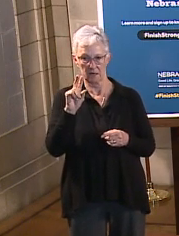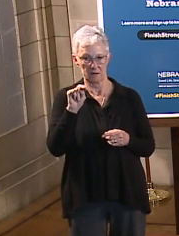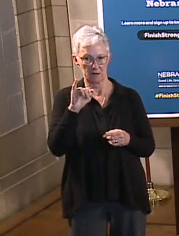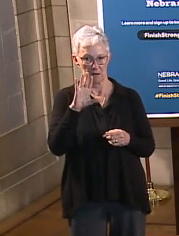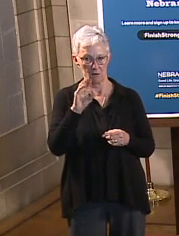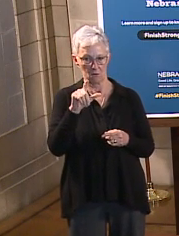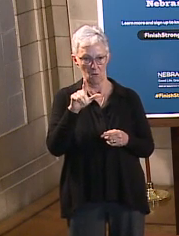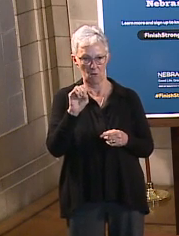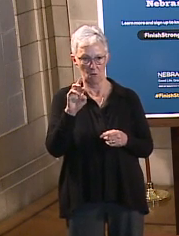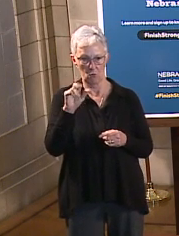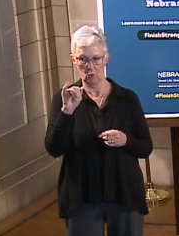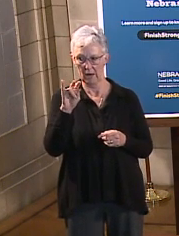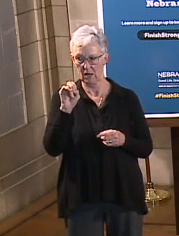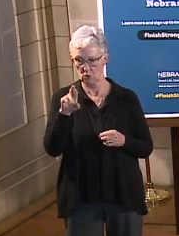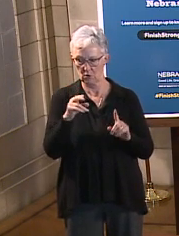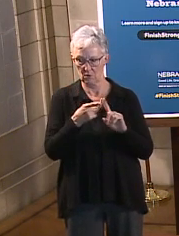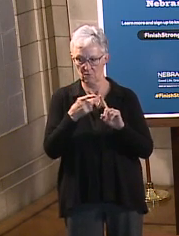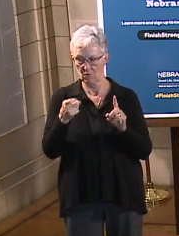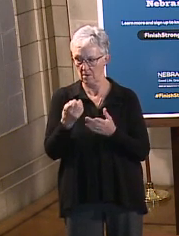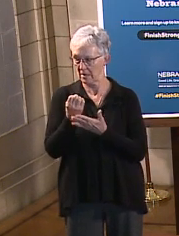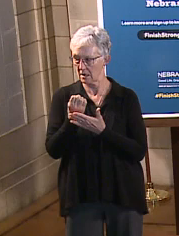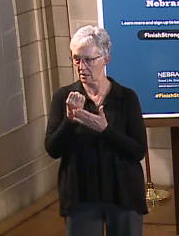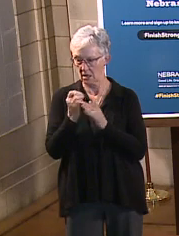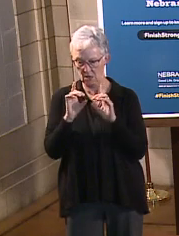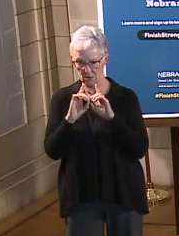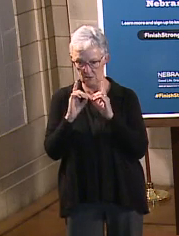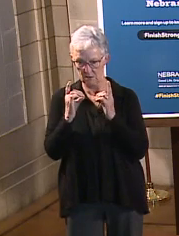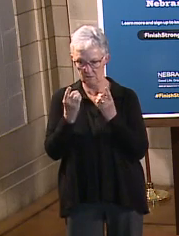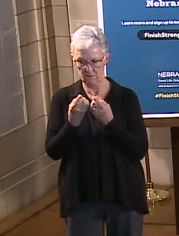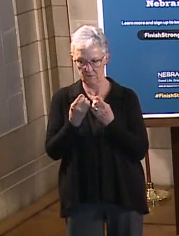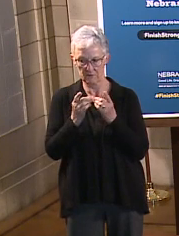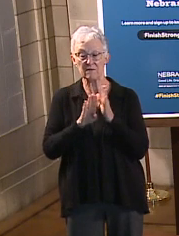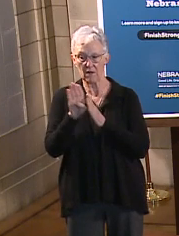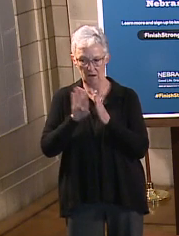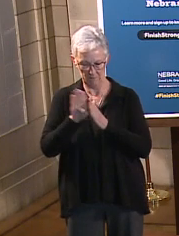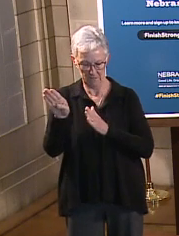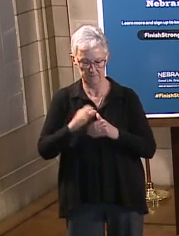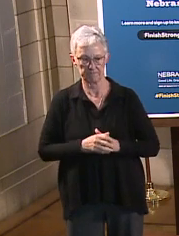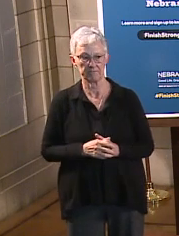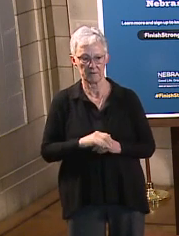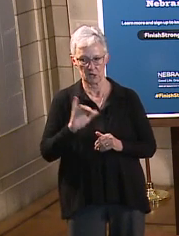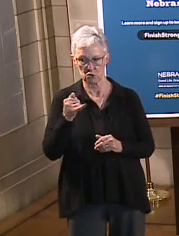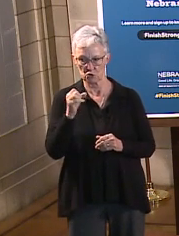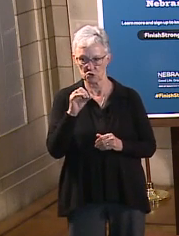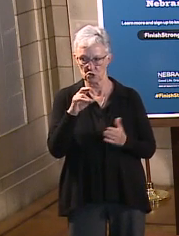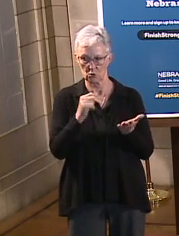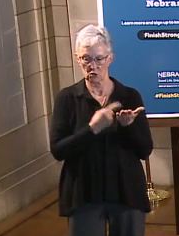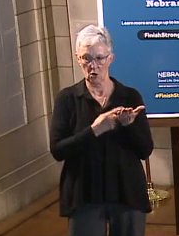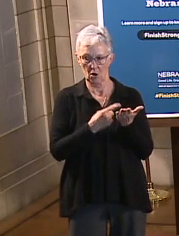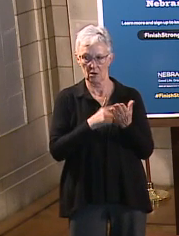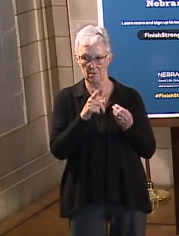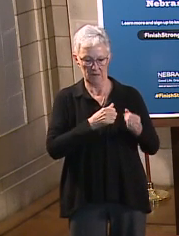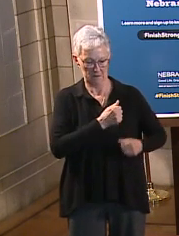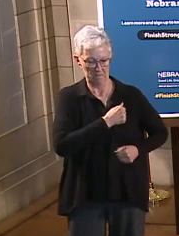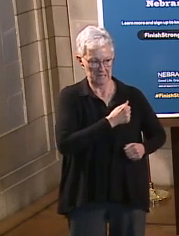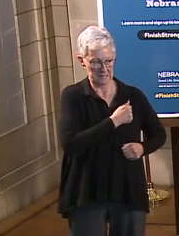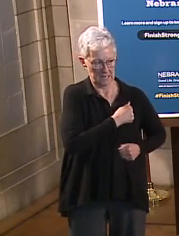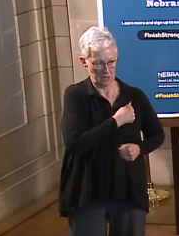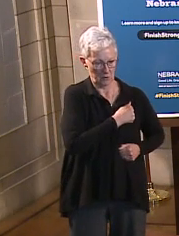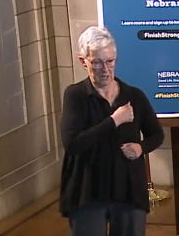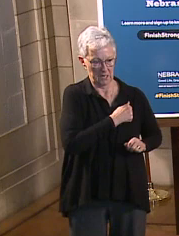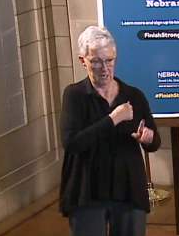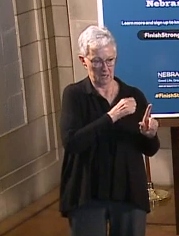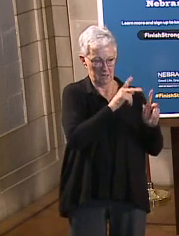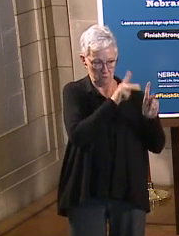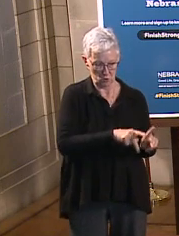Nebraska Department of Economic Development. Jason's going to be talking about our military spouse transition program, which